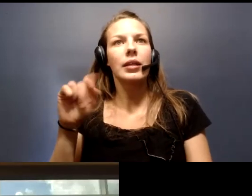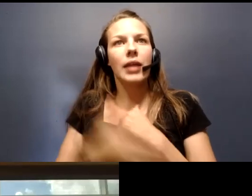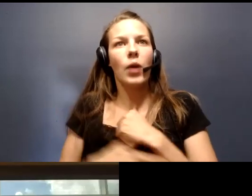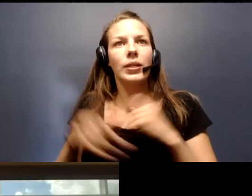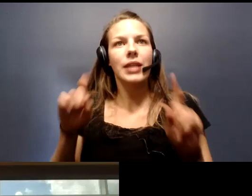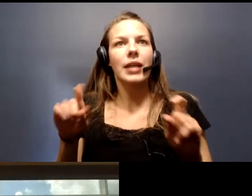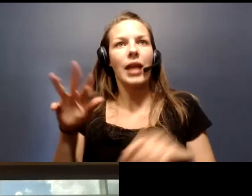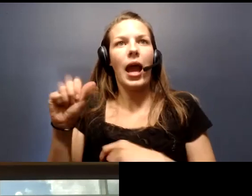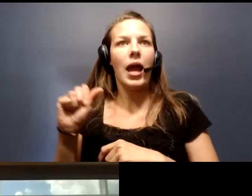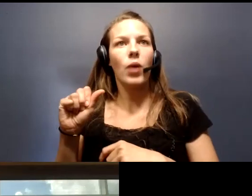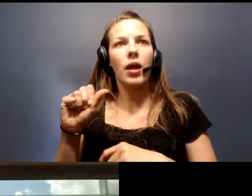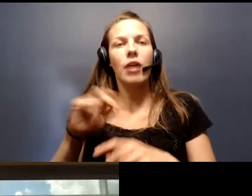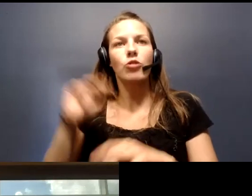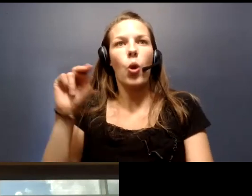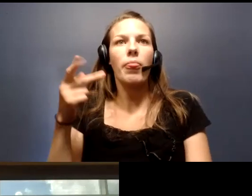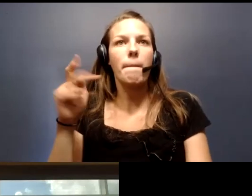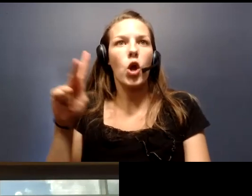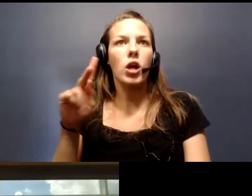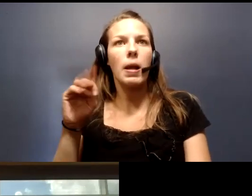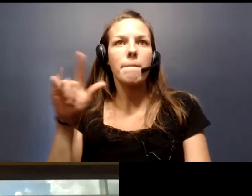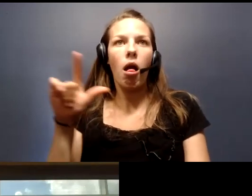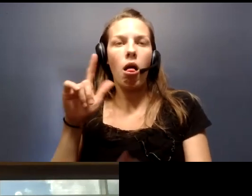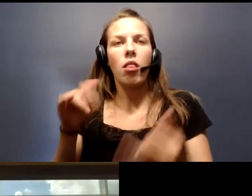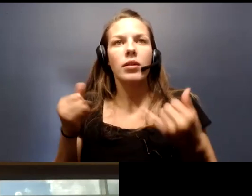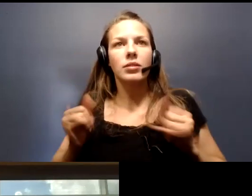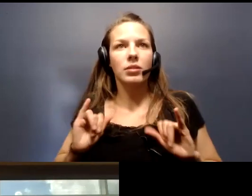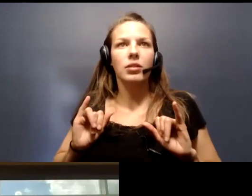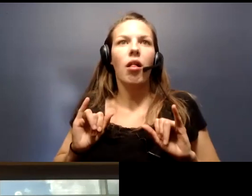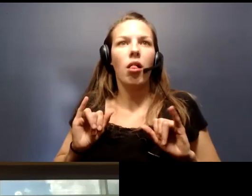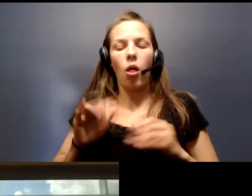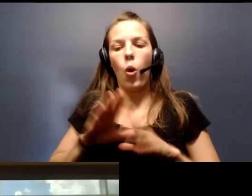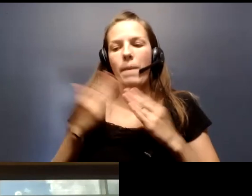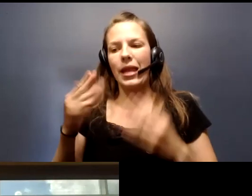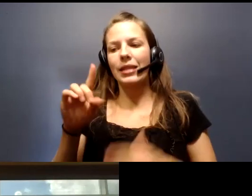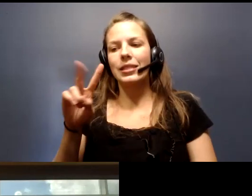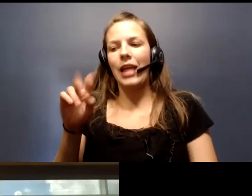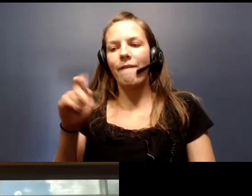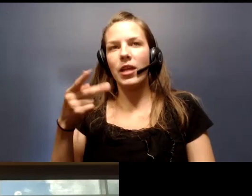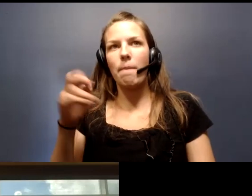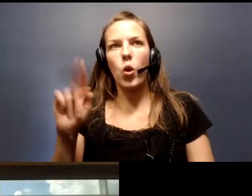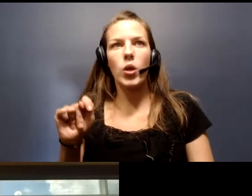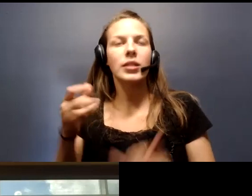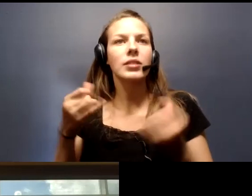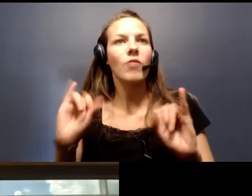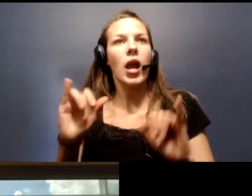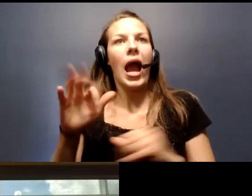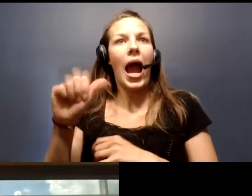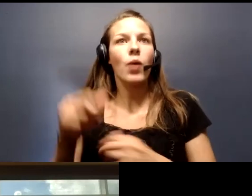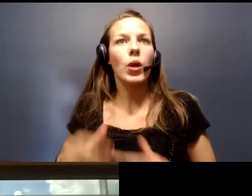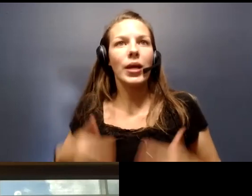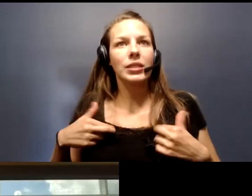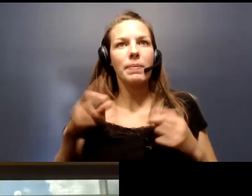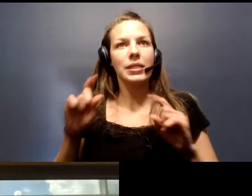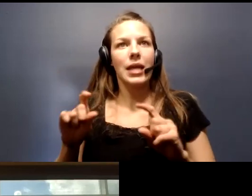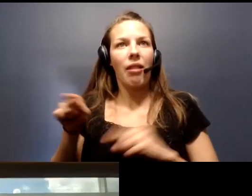located at North Park Mall in Davenport is still open for testing. In order for Iowa residents to be tested at